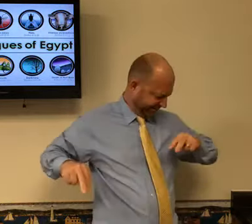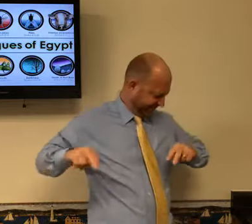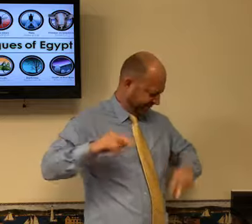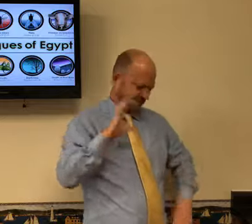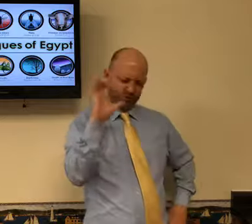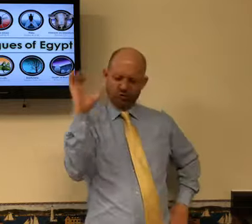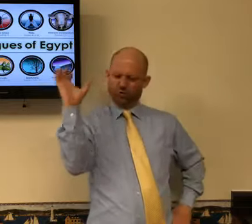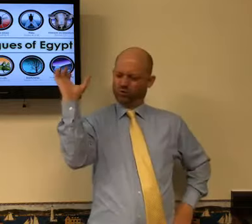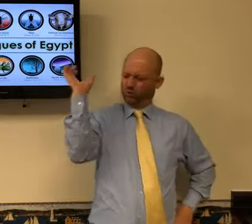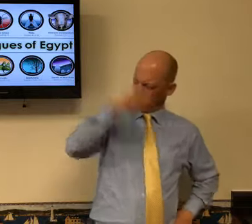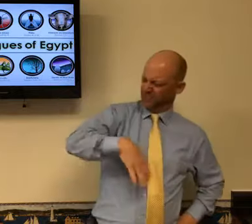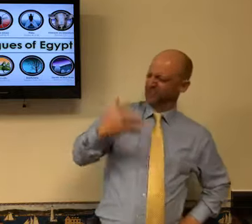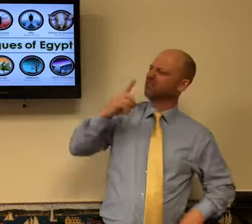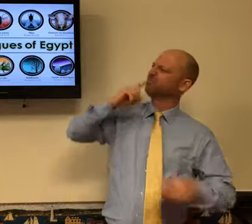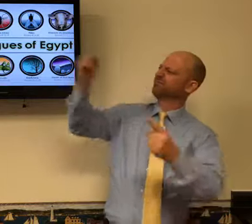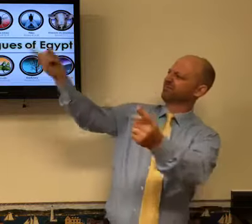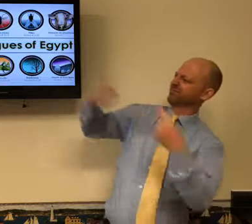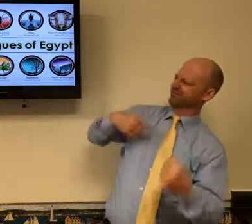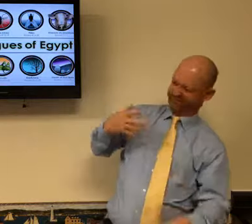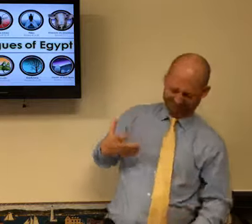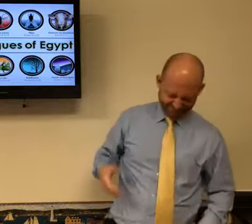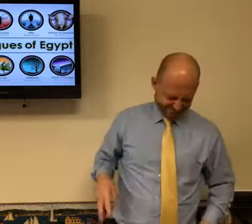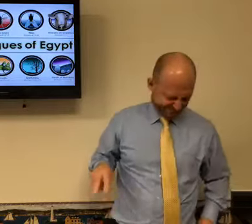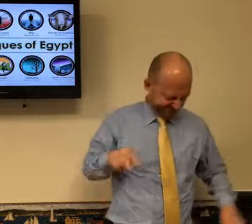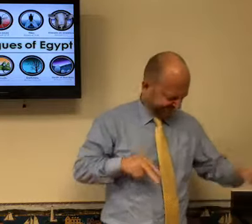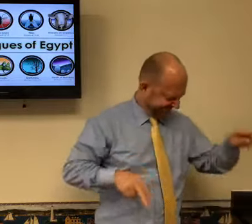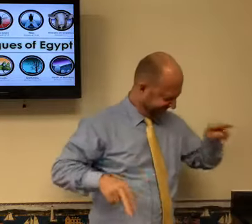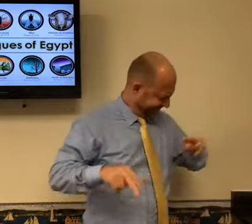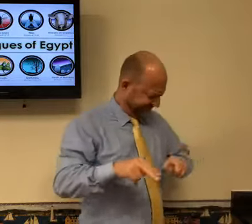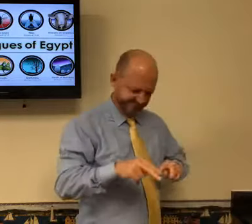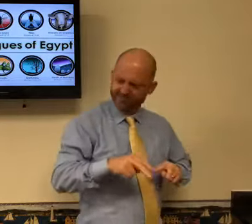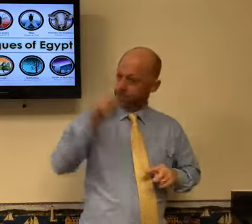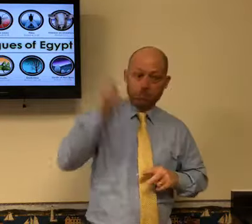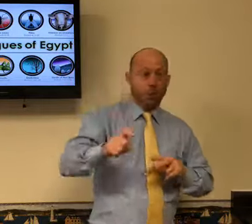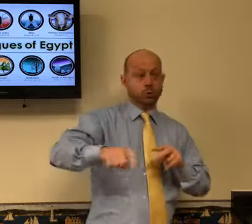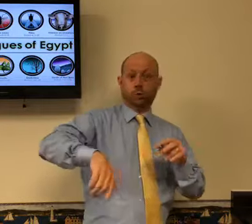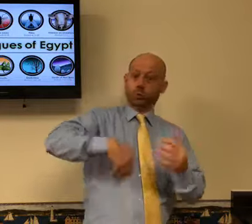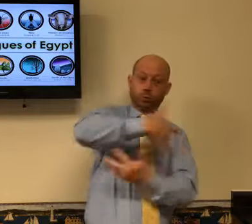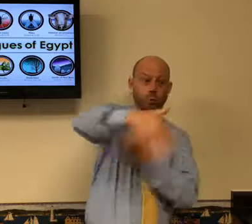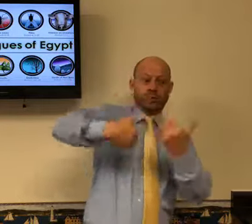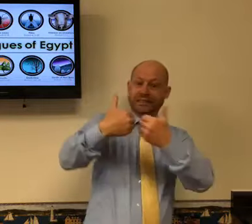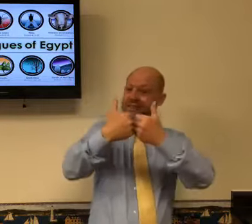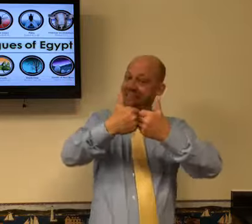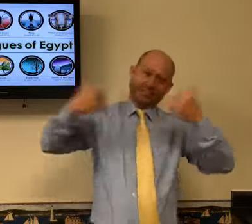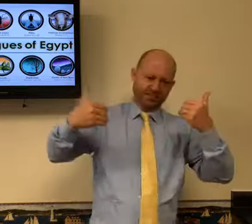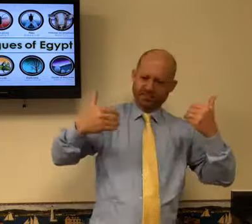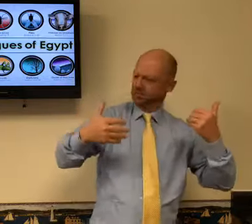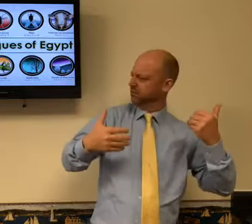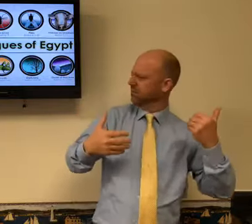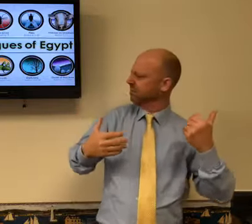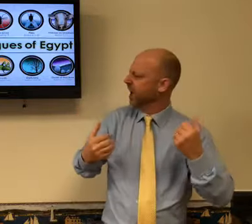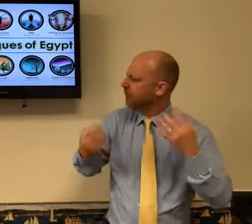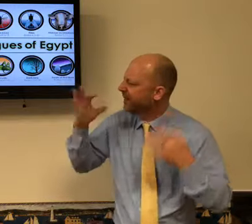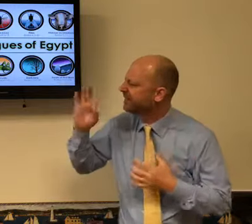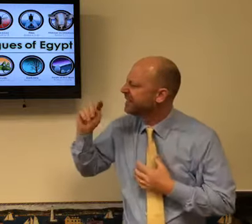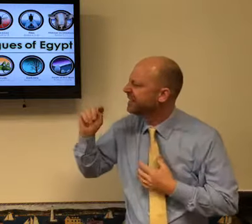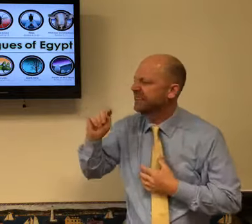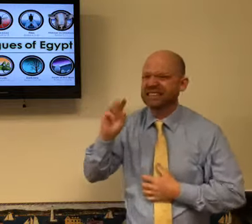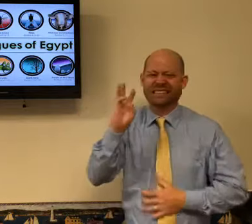floor where you have to stay six feet apart. I'm so, that is so strange. And, you know, social distancing and